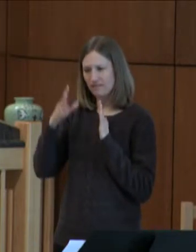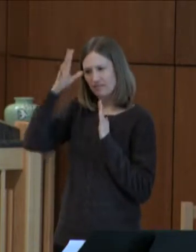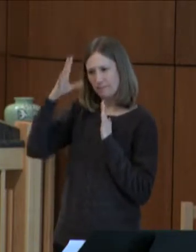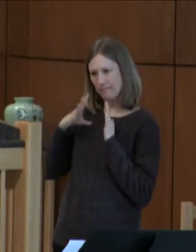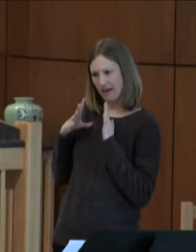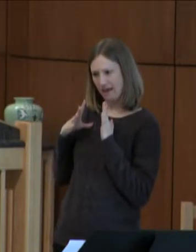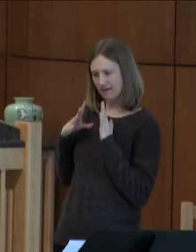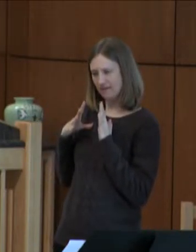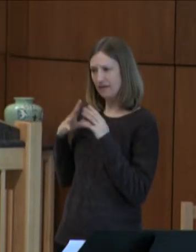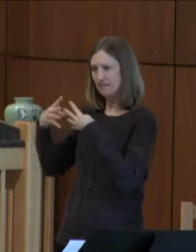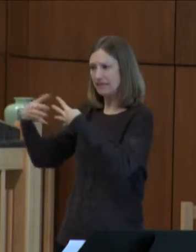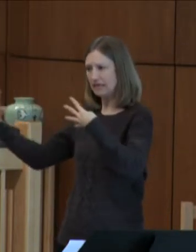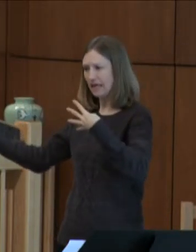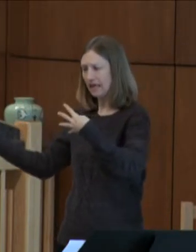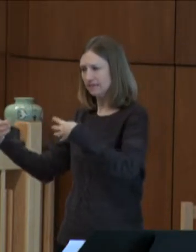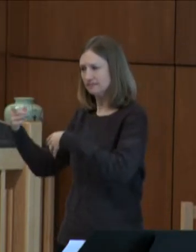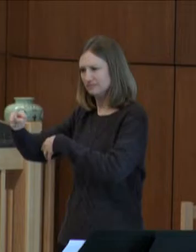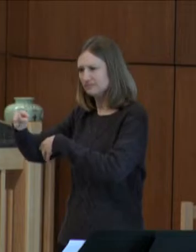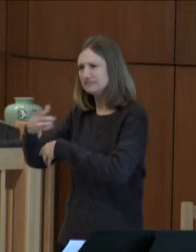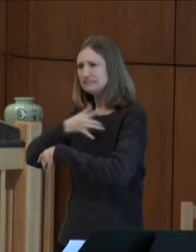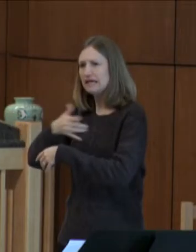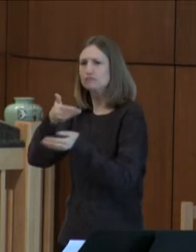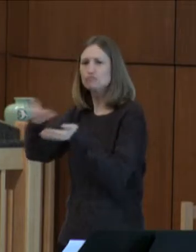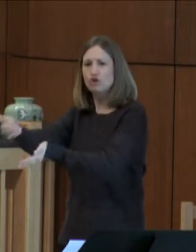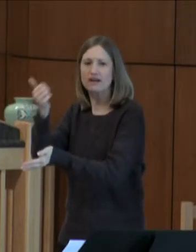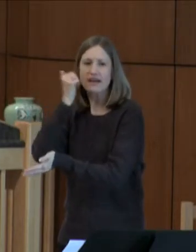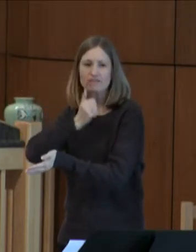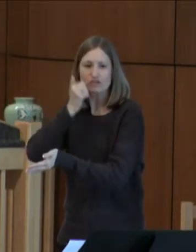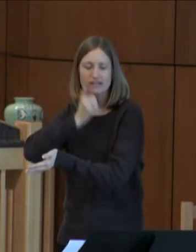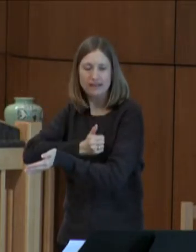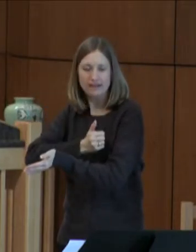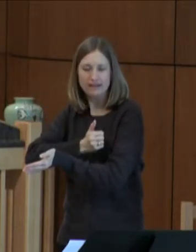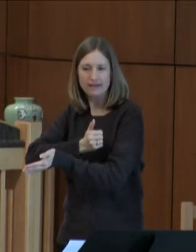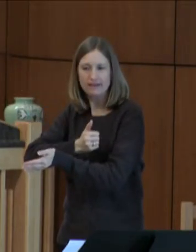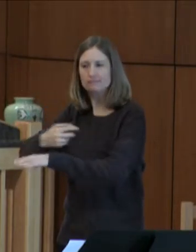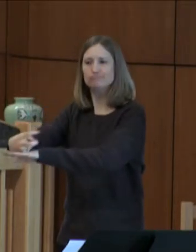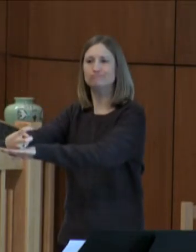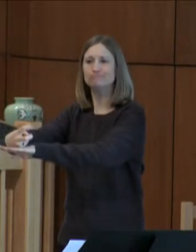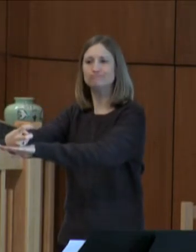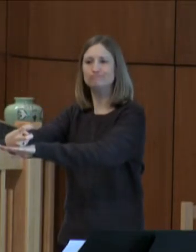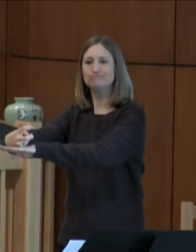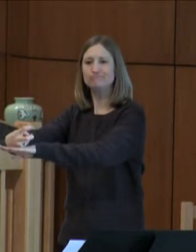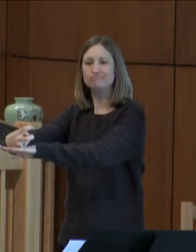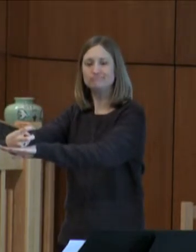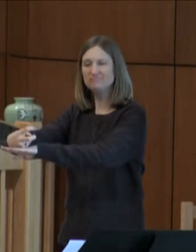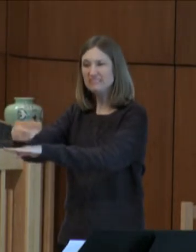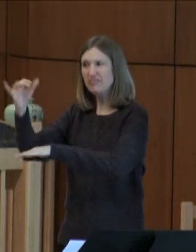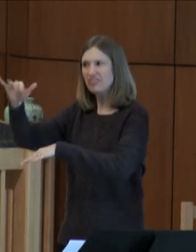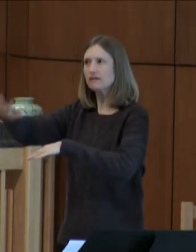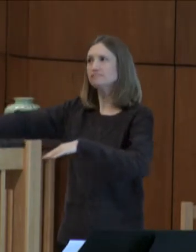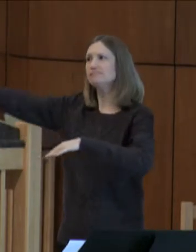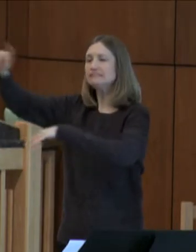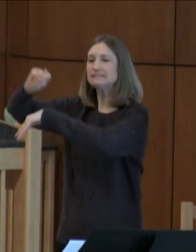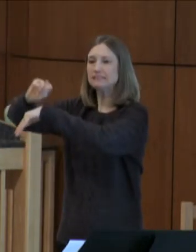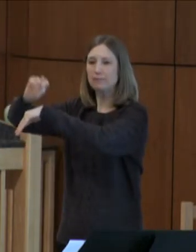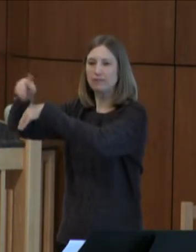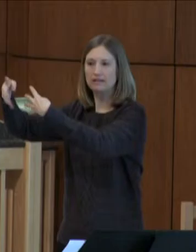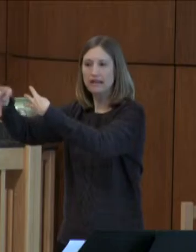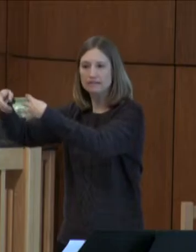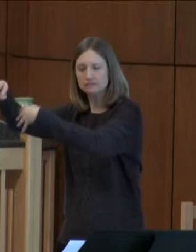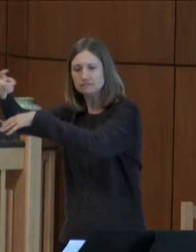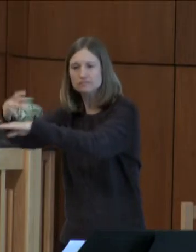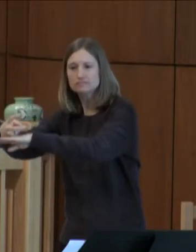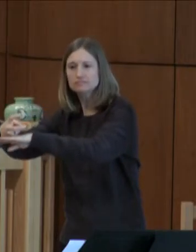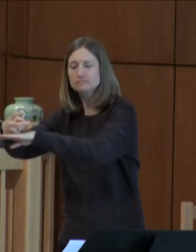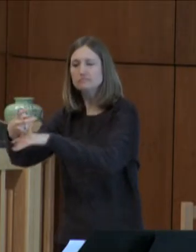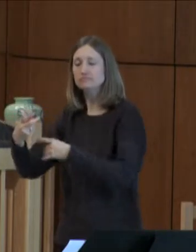And there were people who carried him every day to sit by the temple gate. And he asked